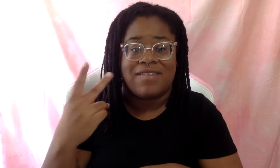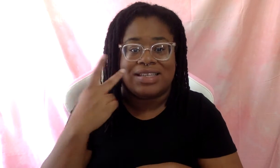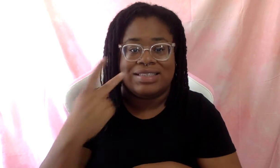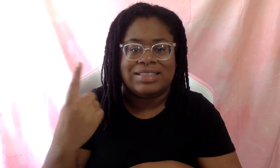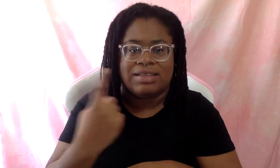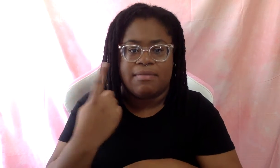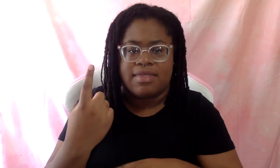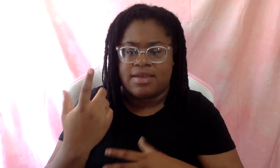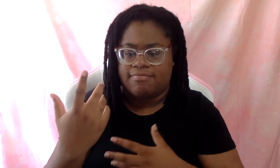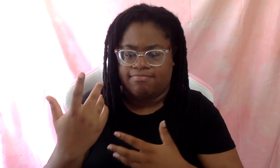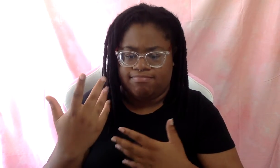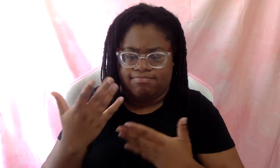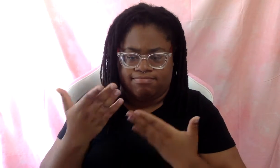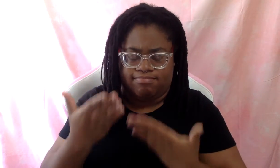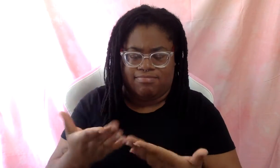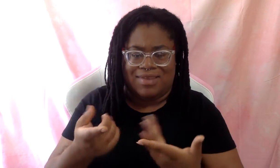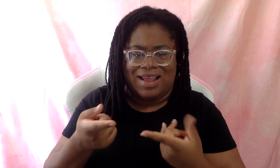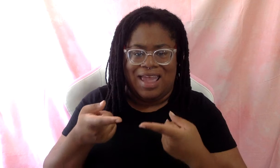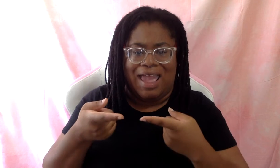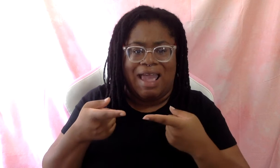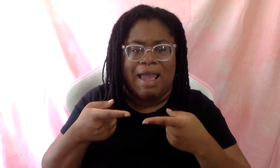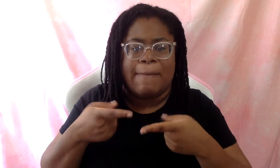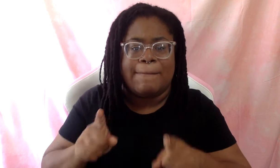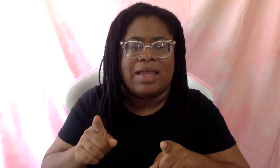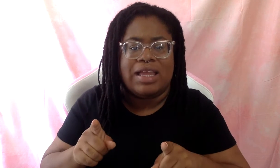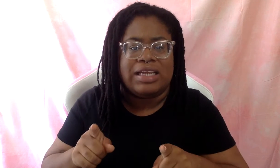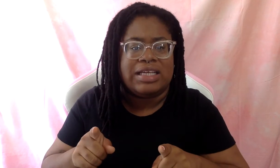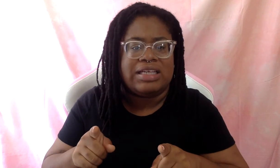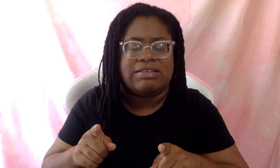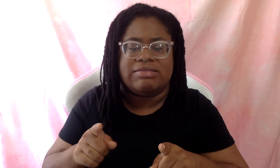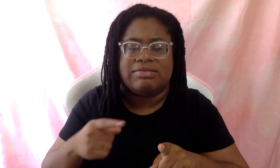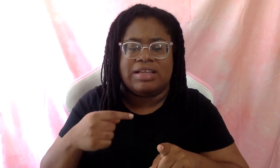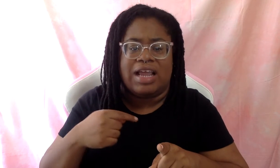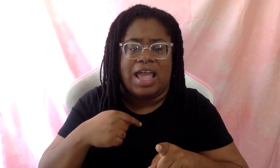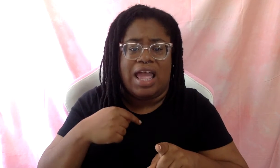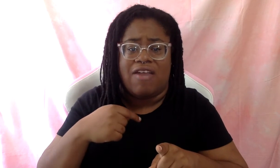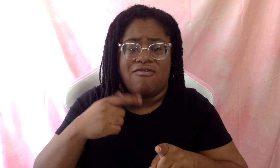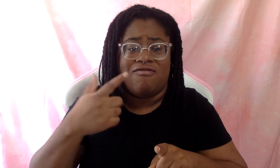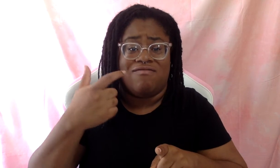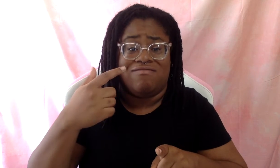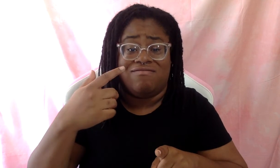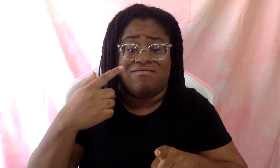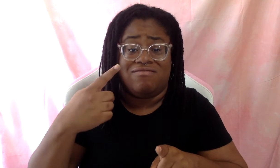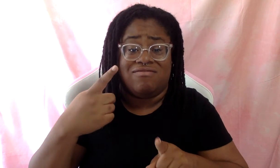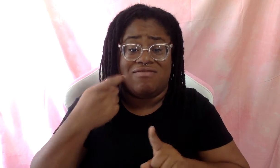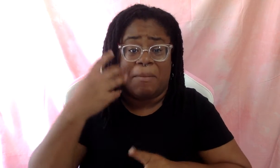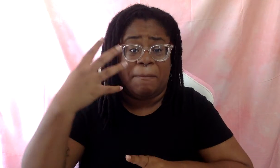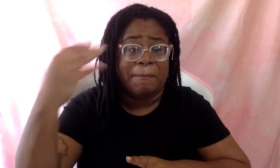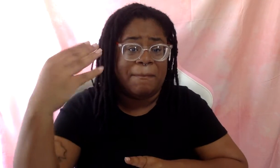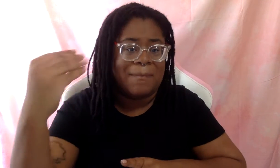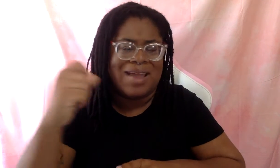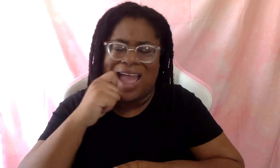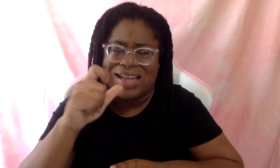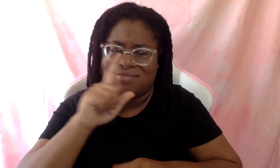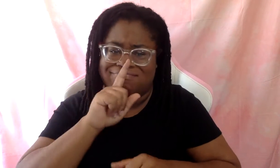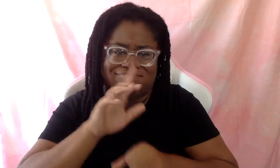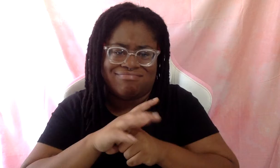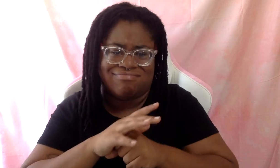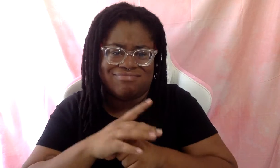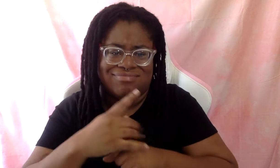by outlets that I did not necessarily even ask, I didn't give you consent to even offer me this. I process it.